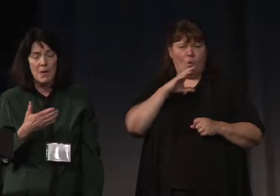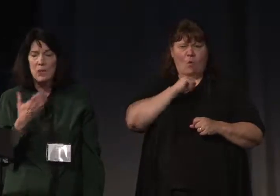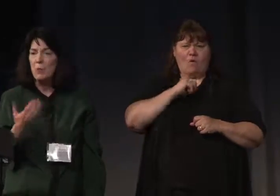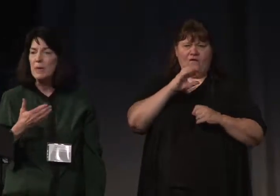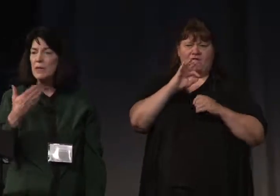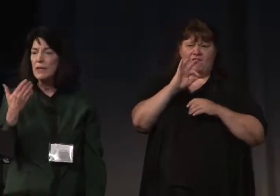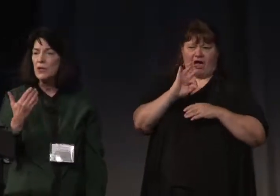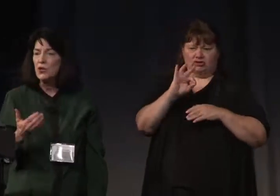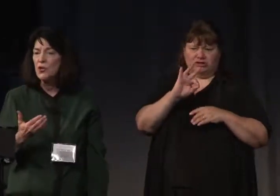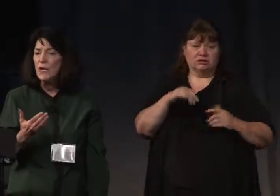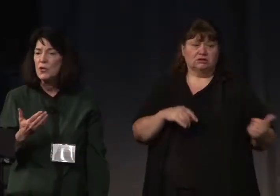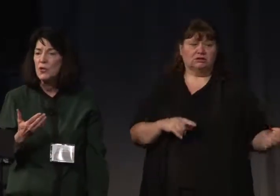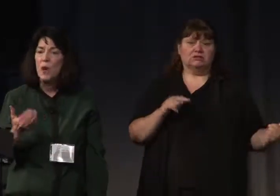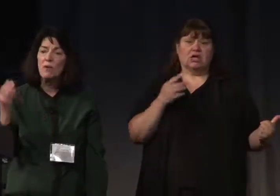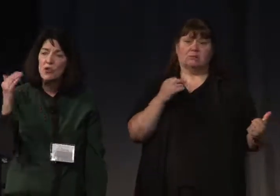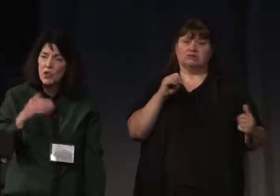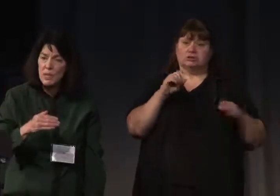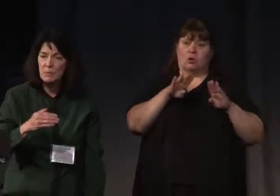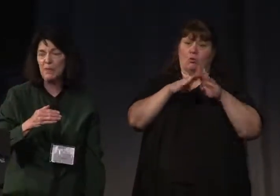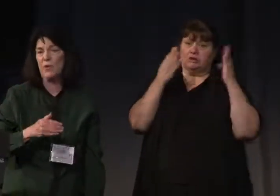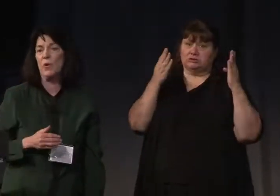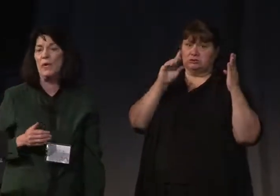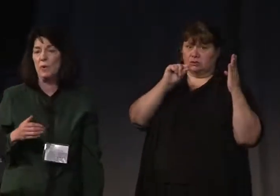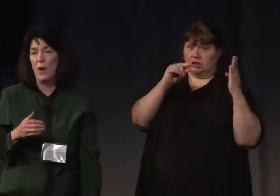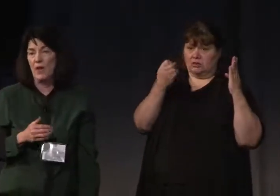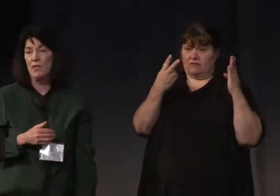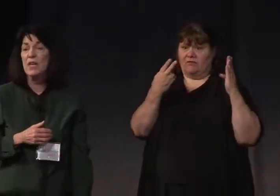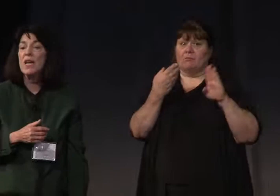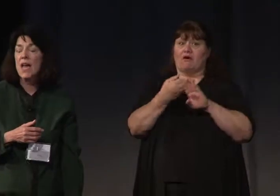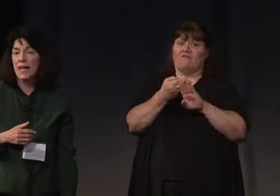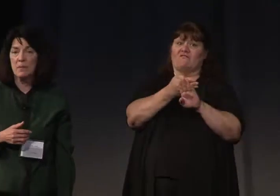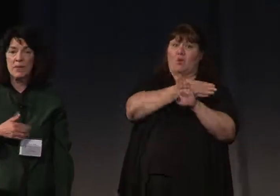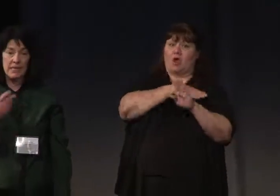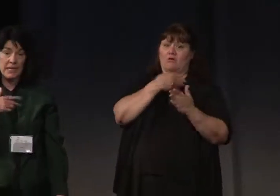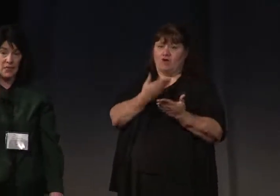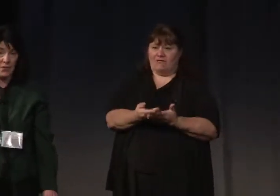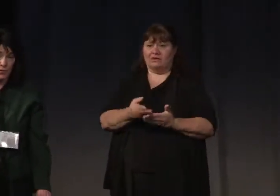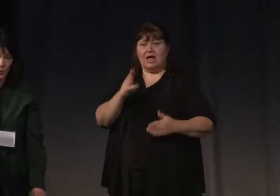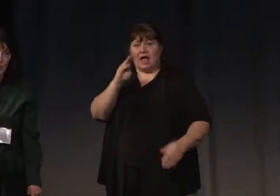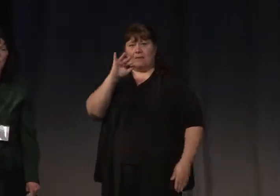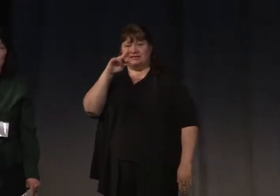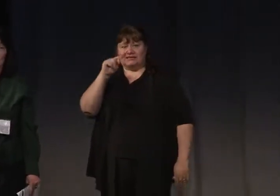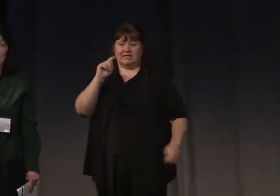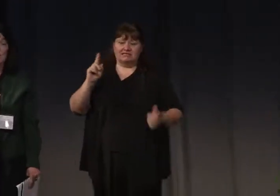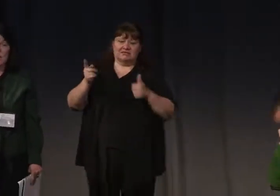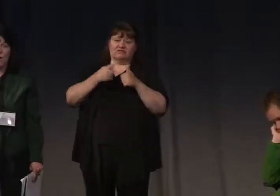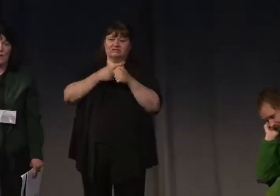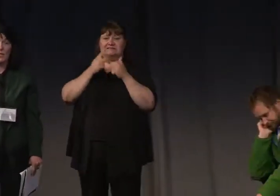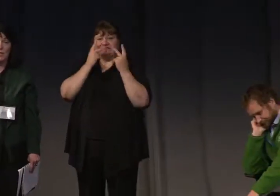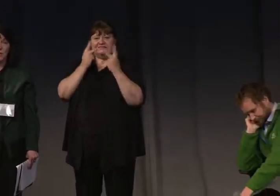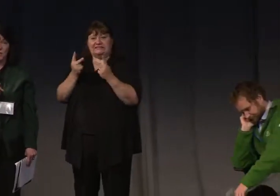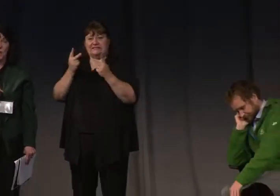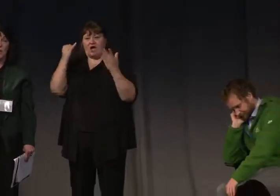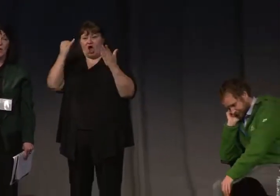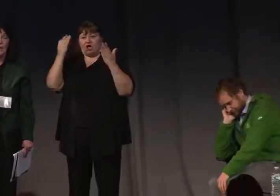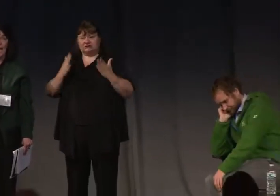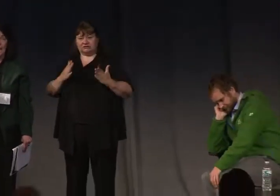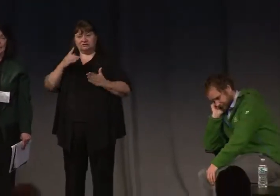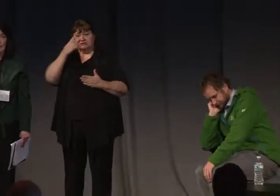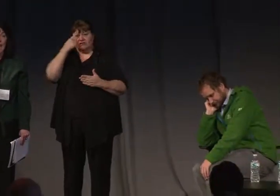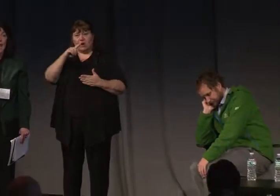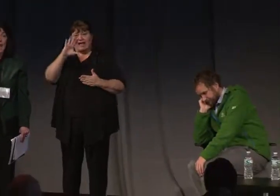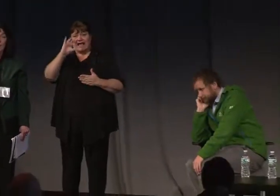Tomas opened in 2012 just before he arrived at MIT as the first visiting artist for